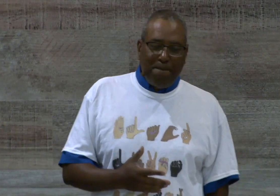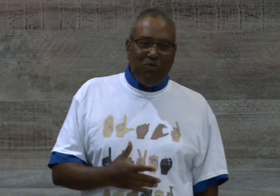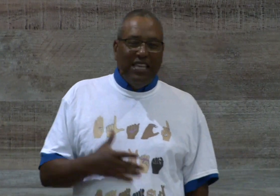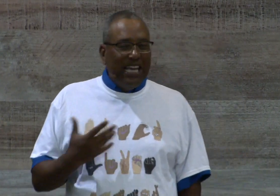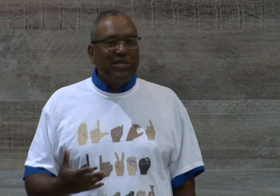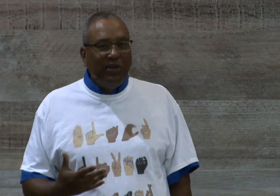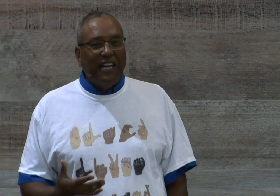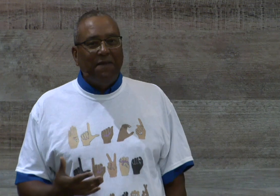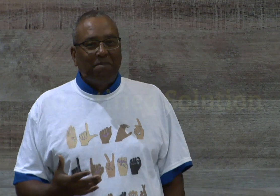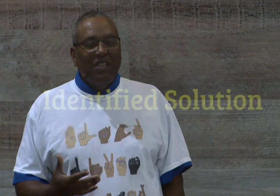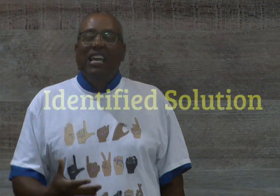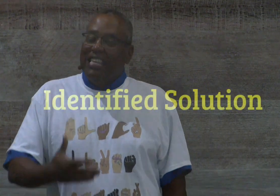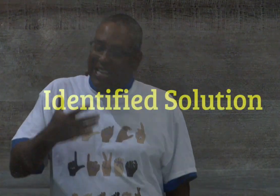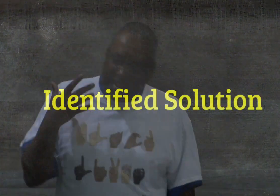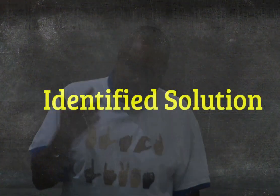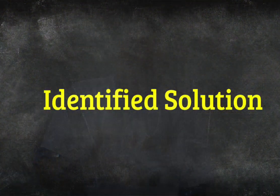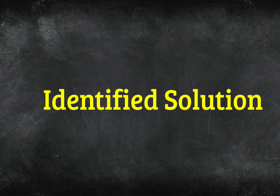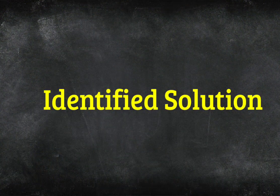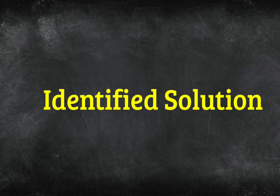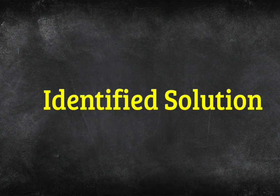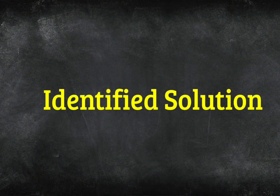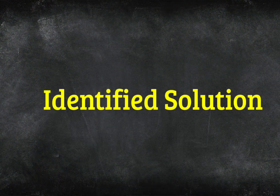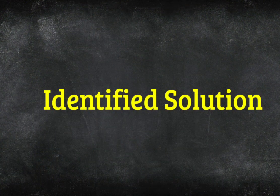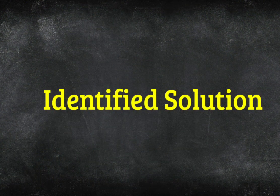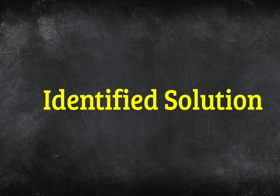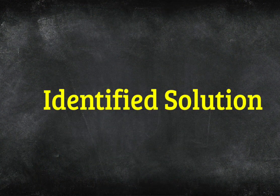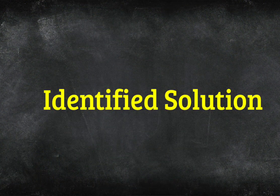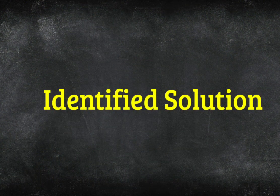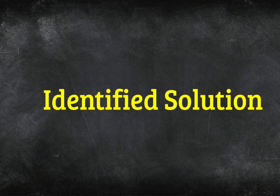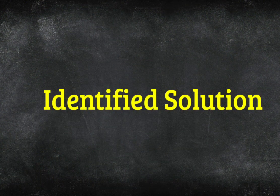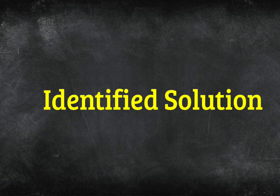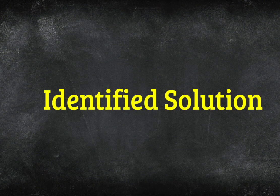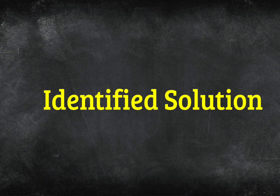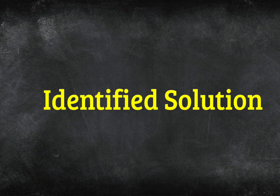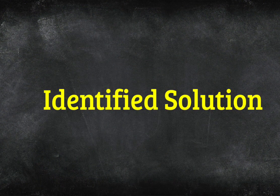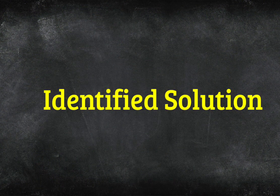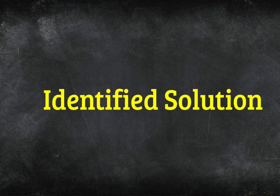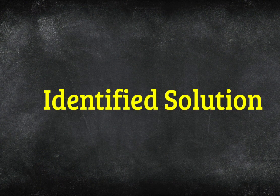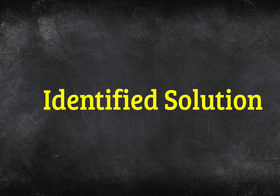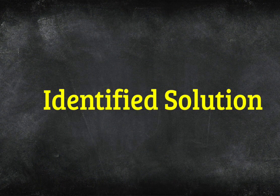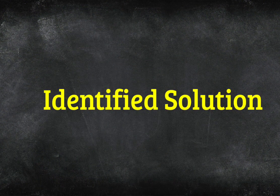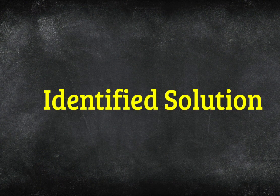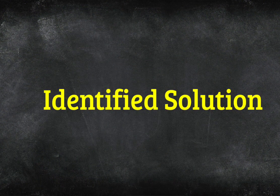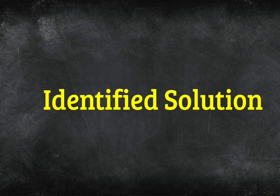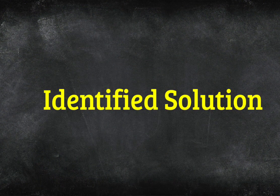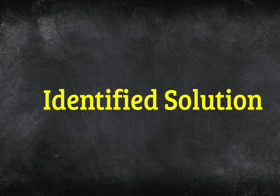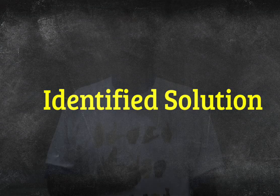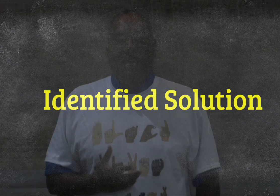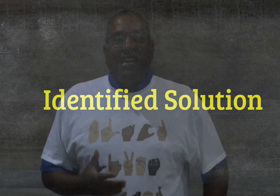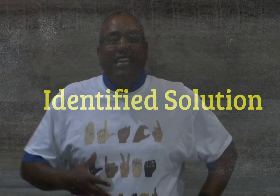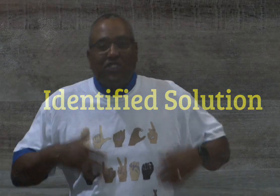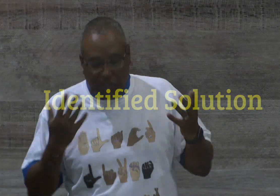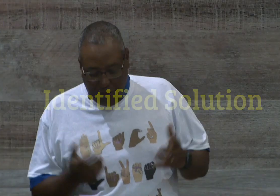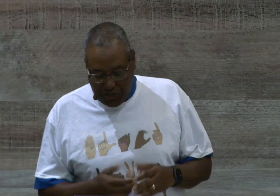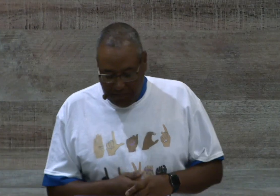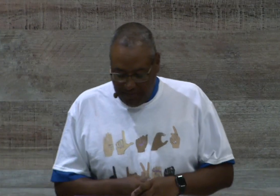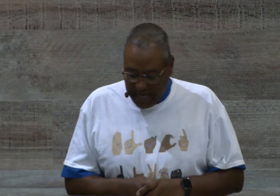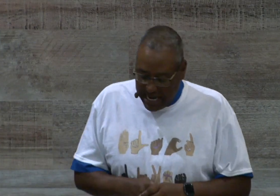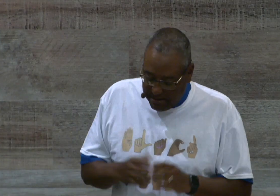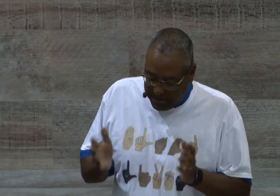guess what? You've got to identify a solution. And Paul identifies a solution. He gives a solution. And I'll